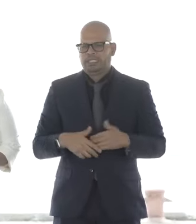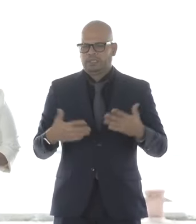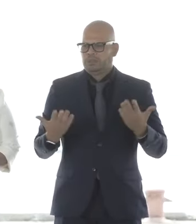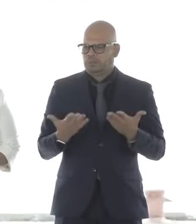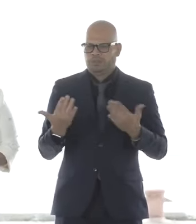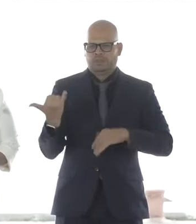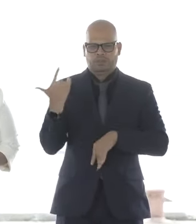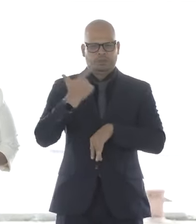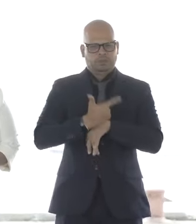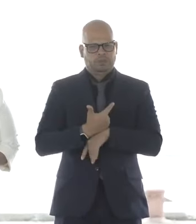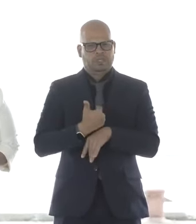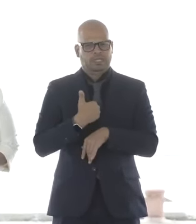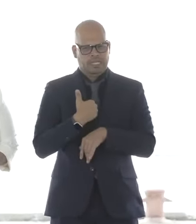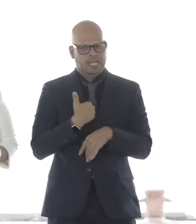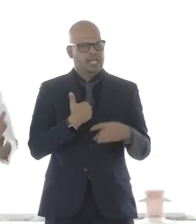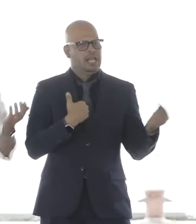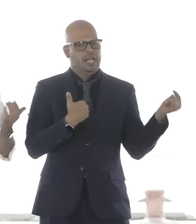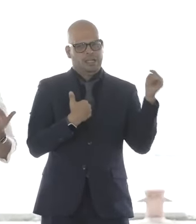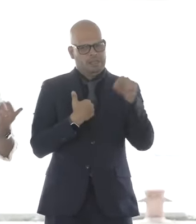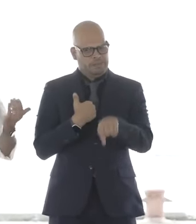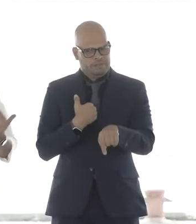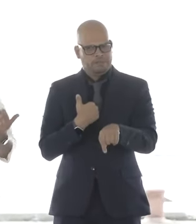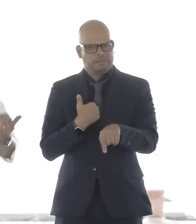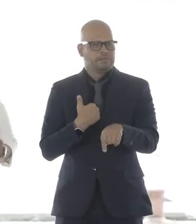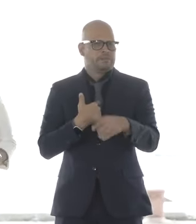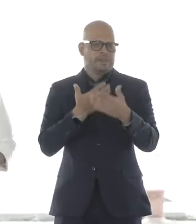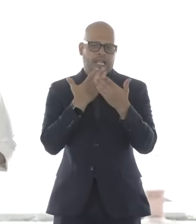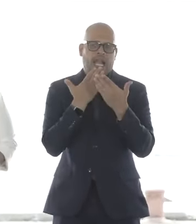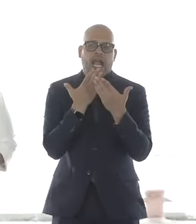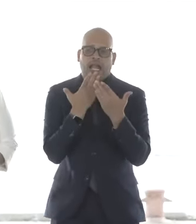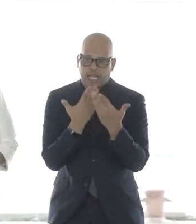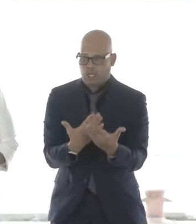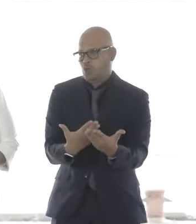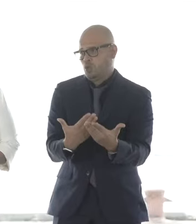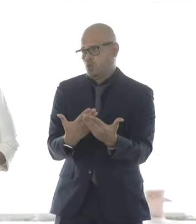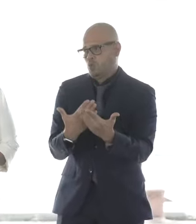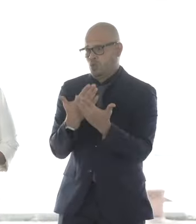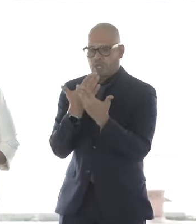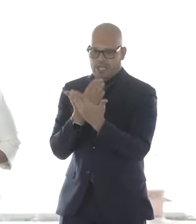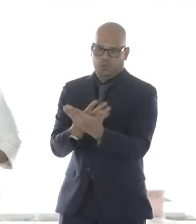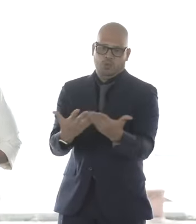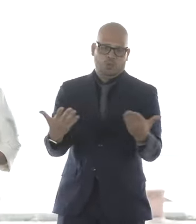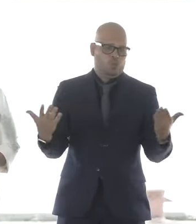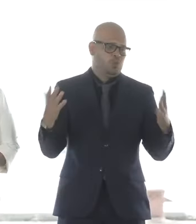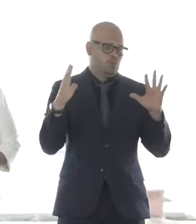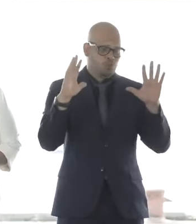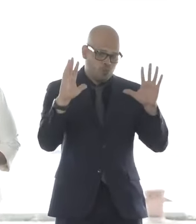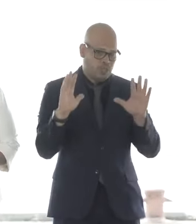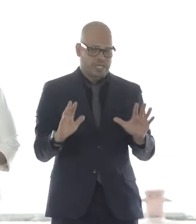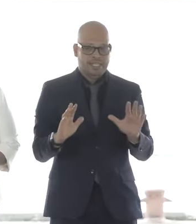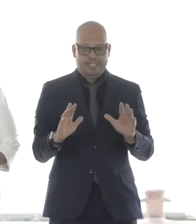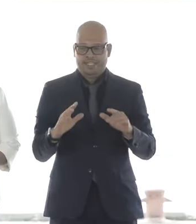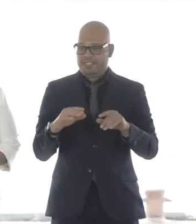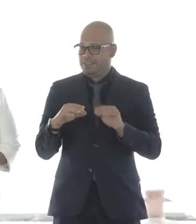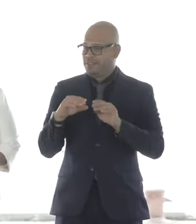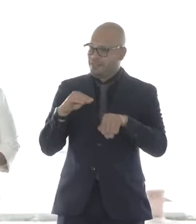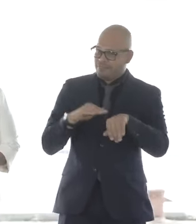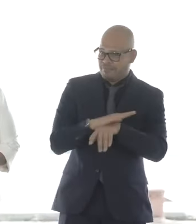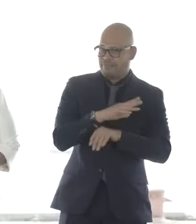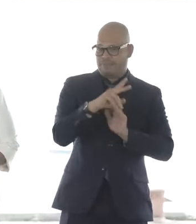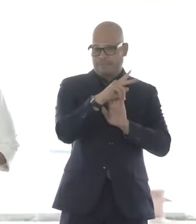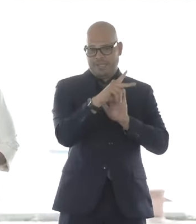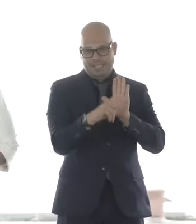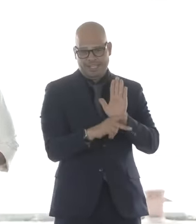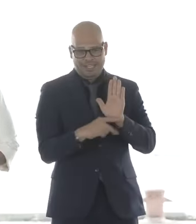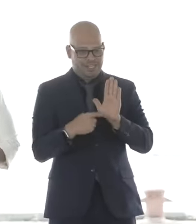come to you with gratitude. I think the governor and I feel most very grateful to be in these positions to be able to shape policy and shift resources. But we also